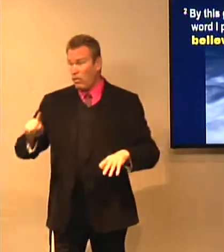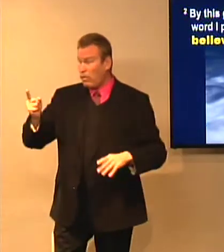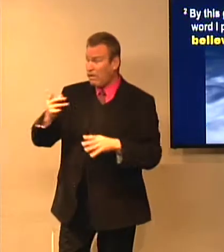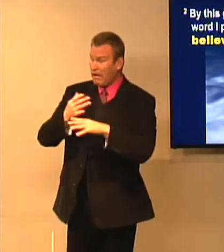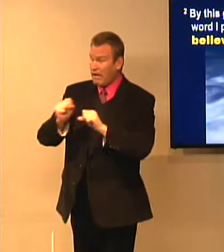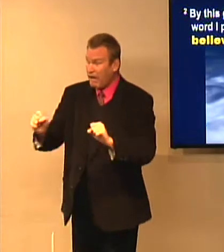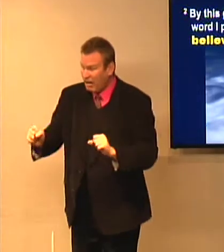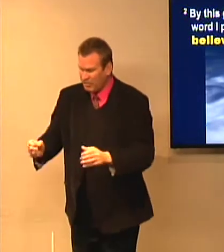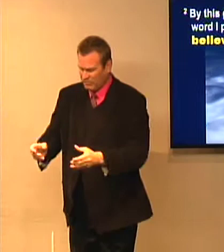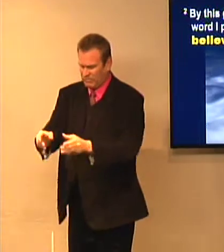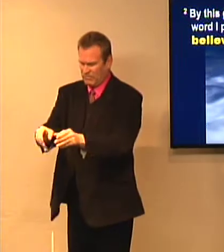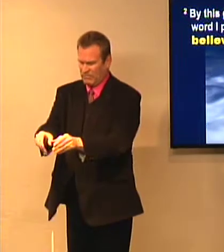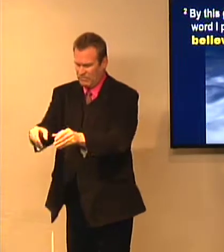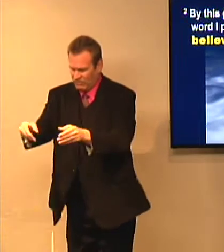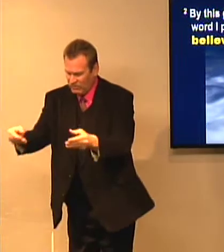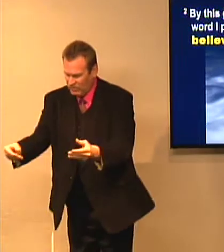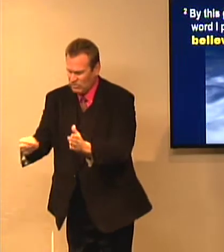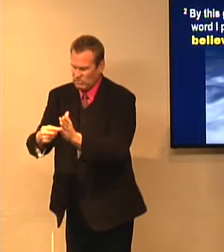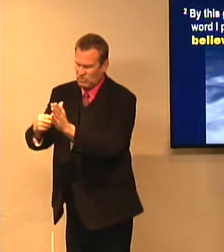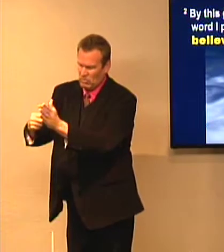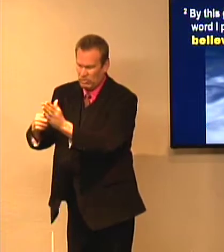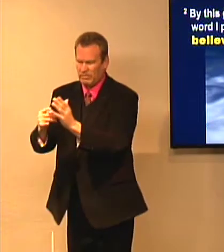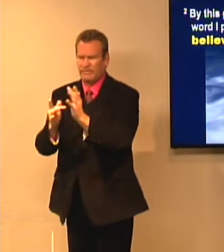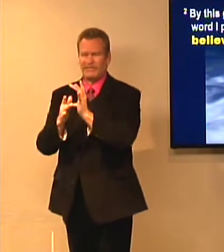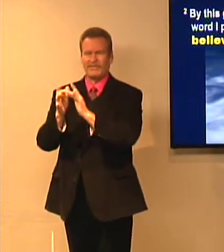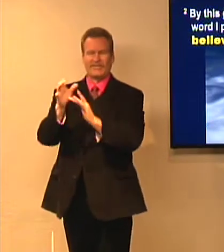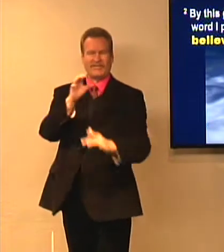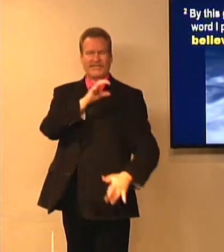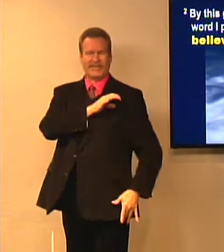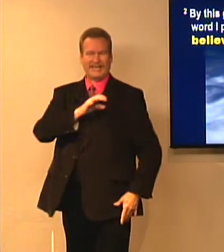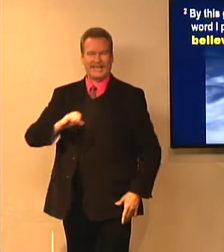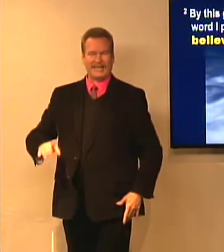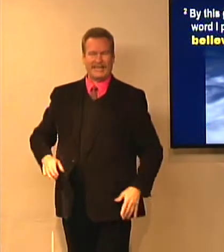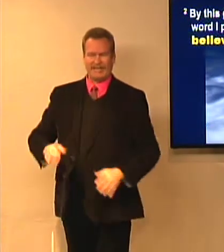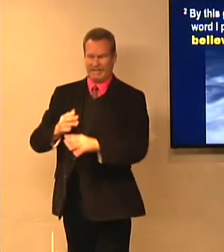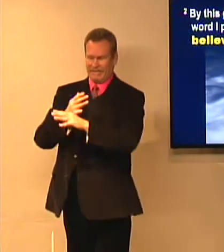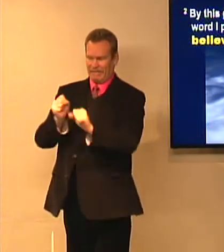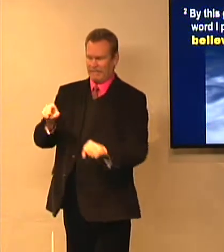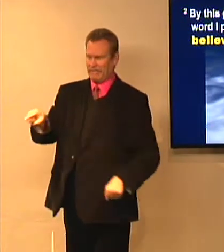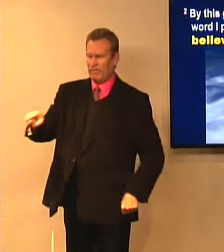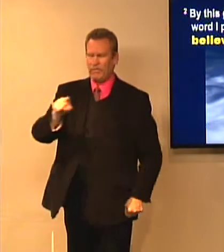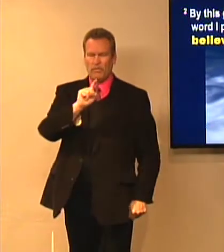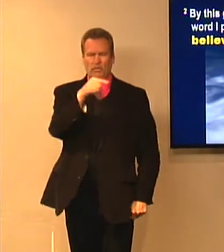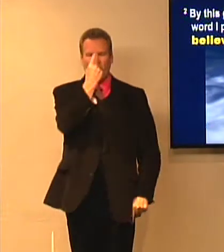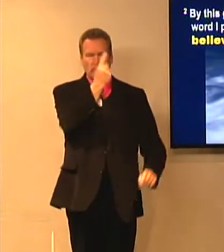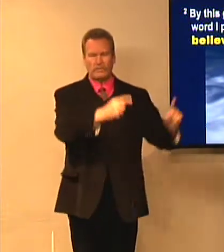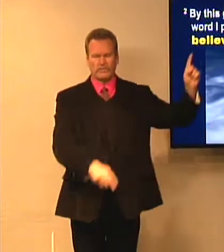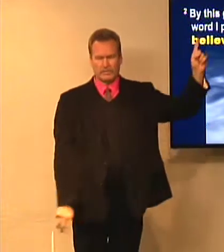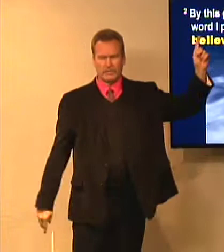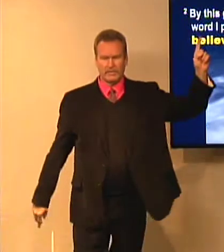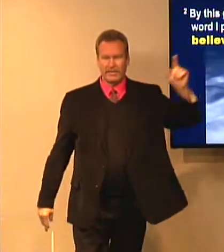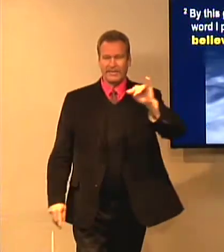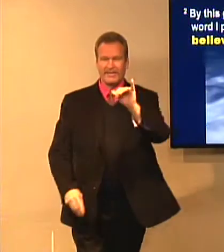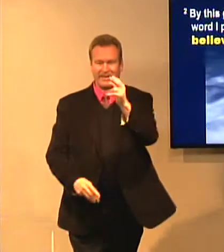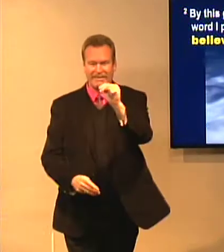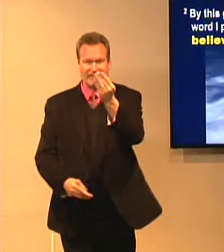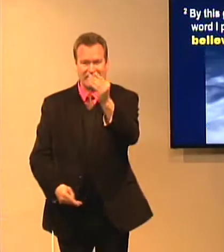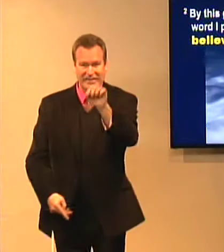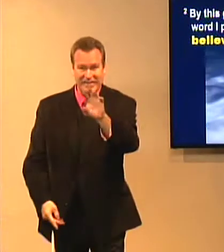has no power to save you. And so I open up the scriptures, and I show them, Jesus Christ can save you. He alone. John